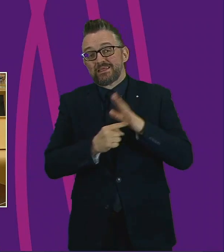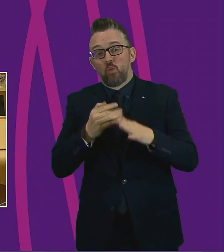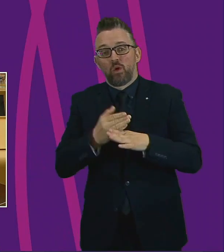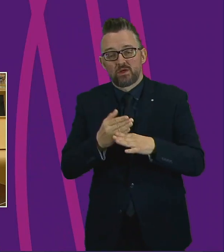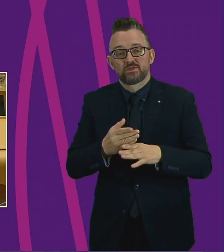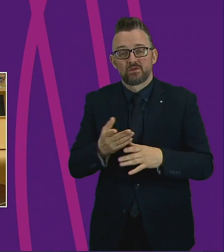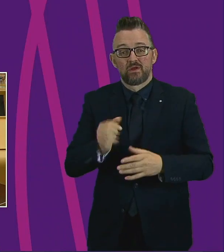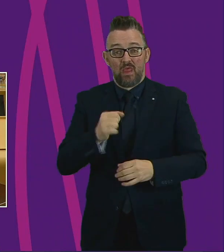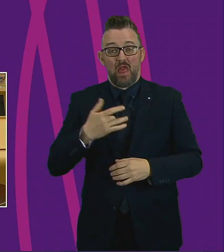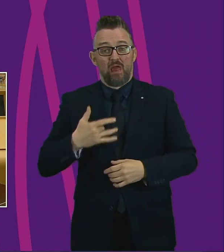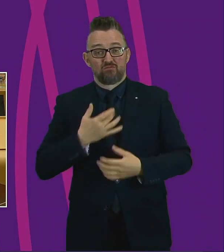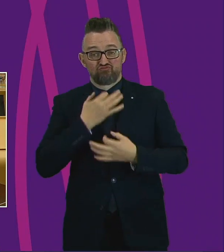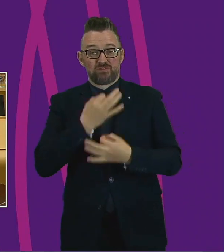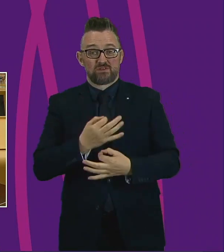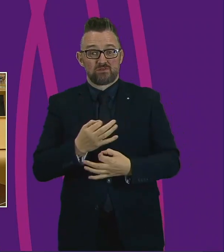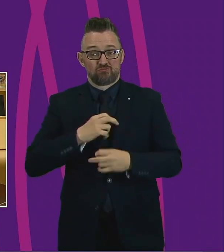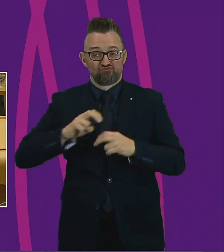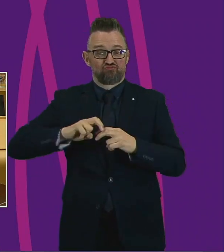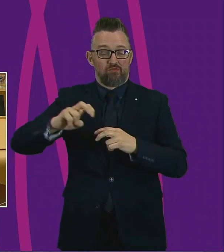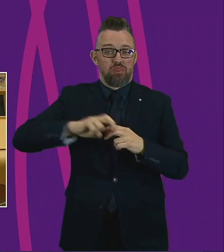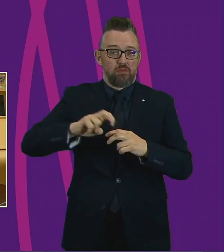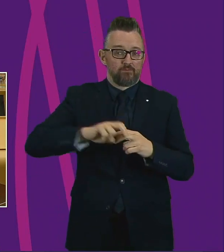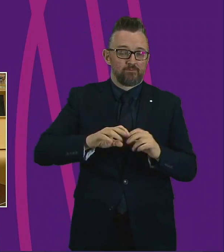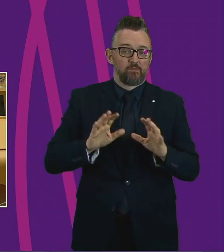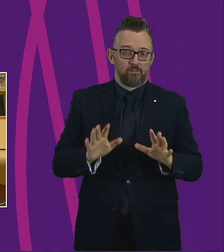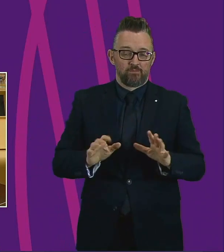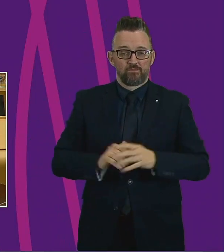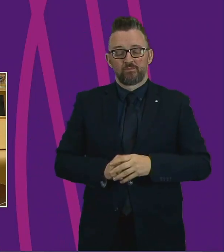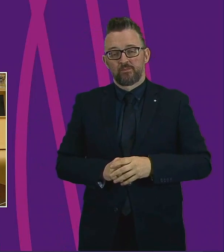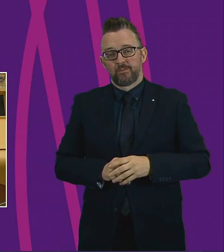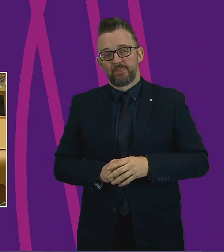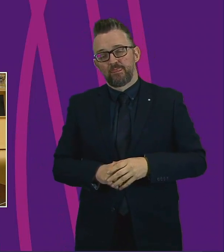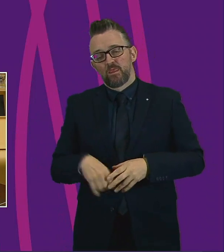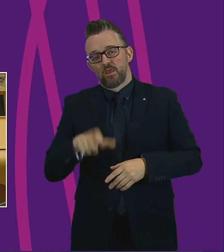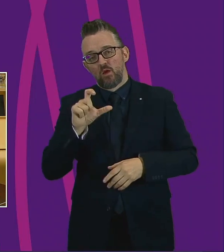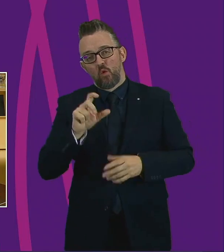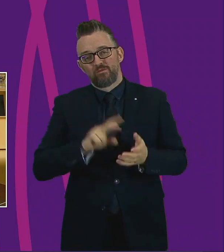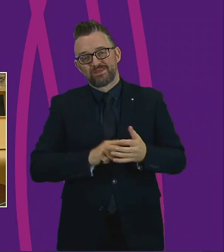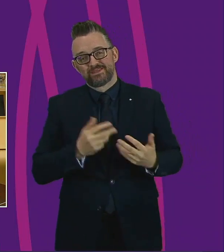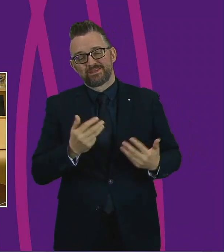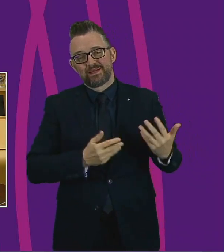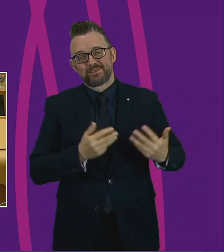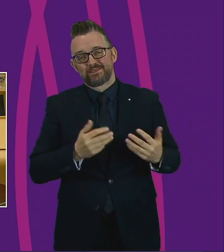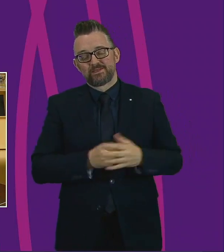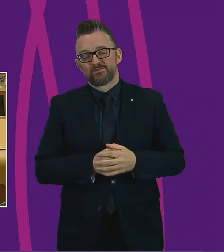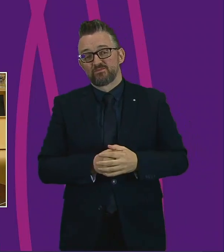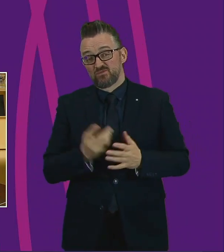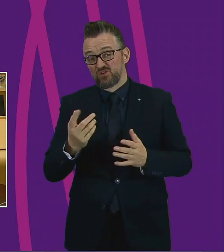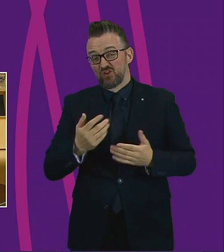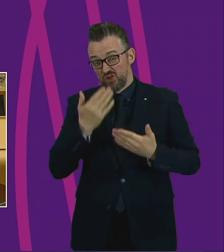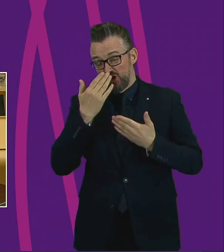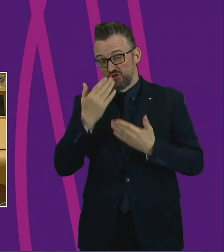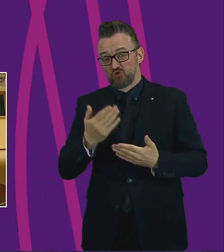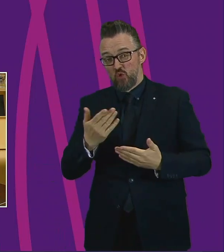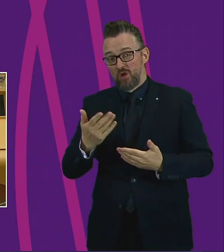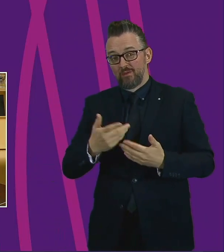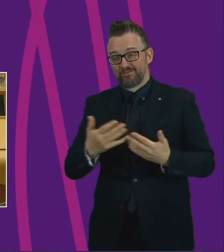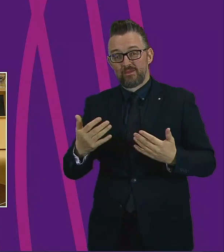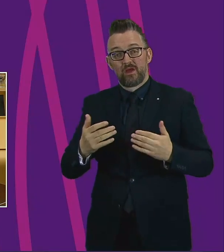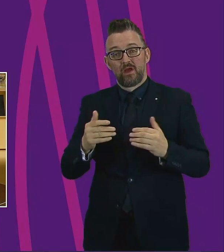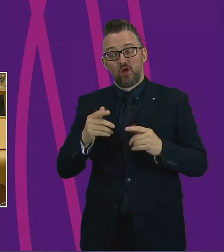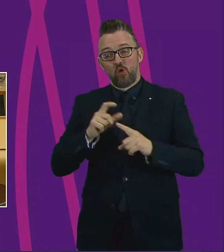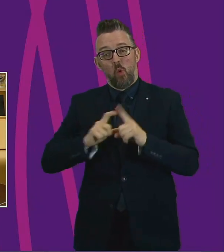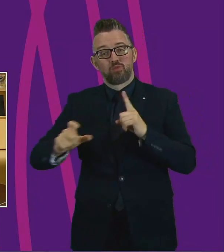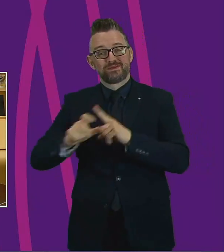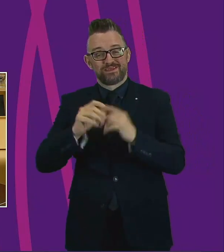for all of us in the NHS. But the COVID-19 has also exposed the existing deep-rooted inequalities in our communities,